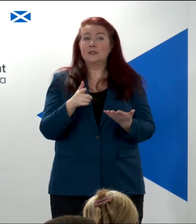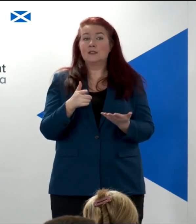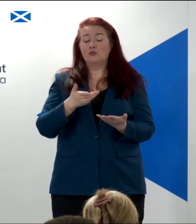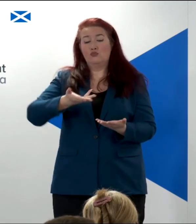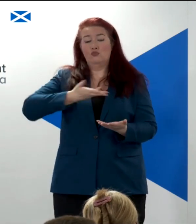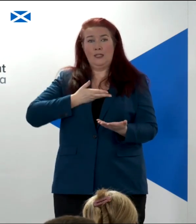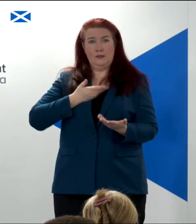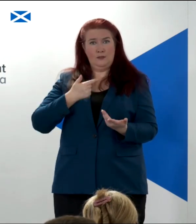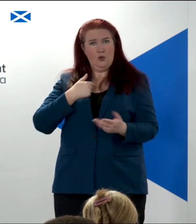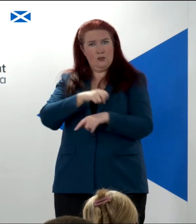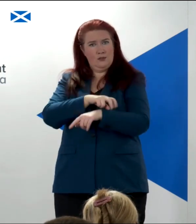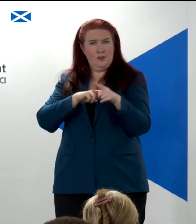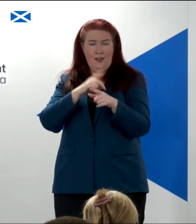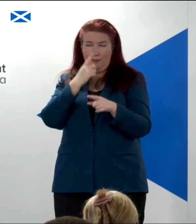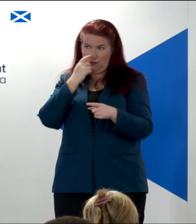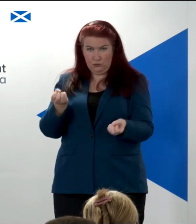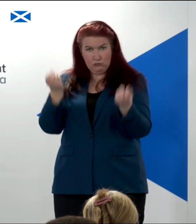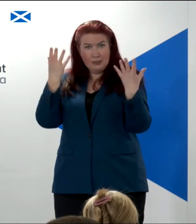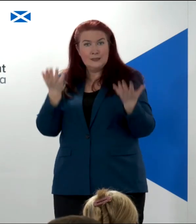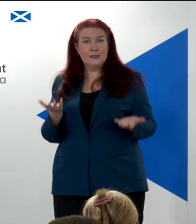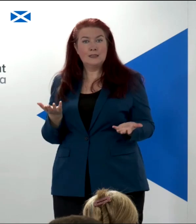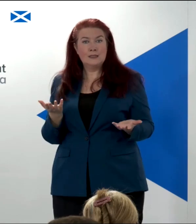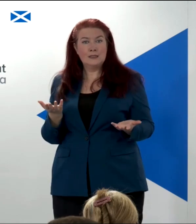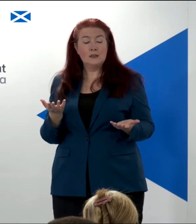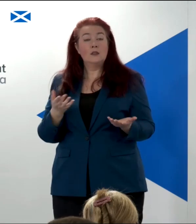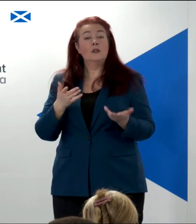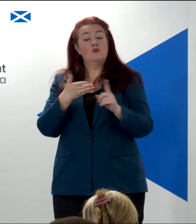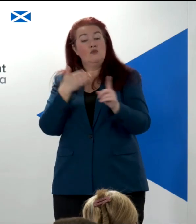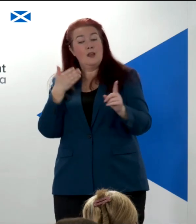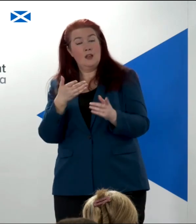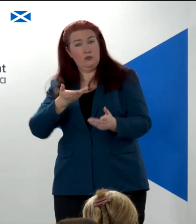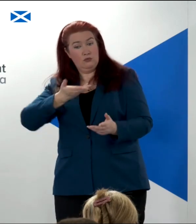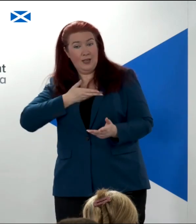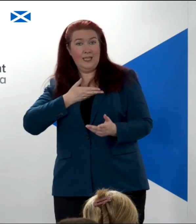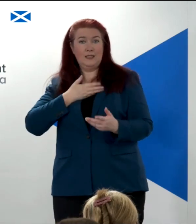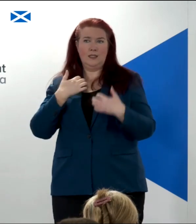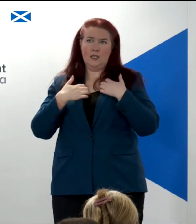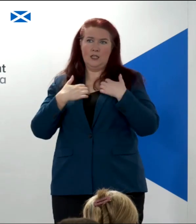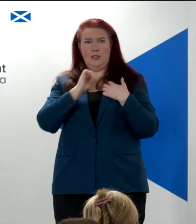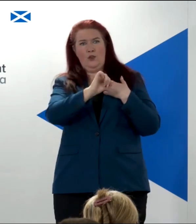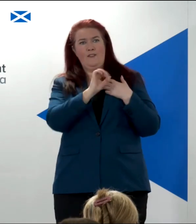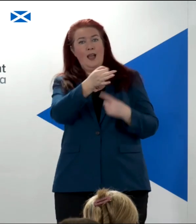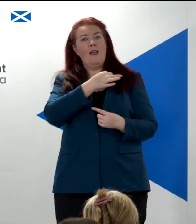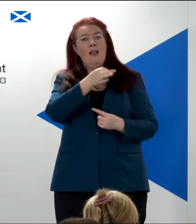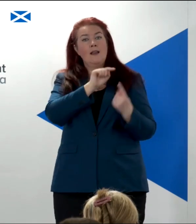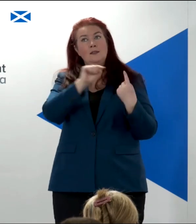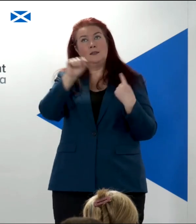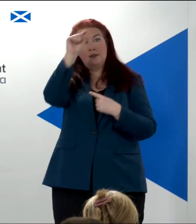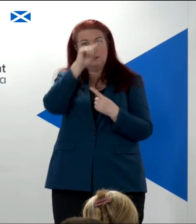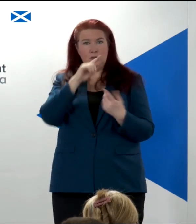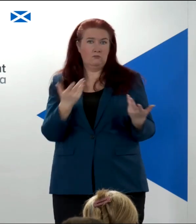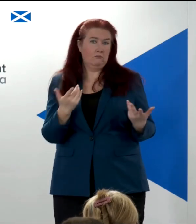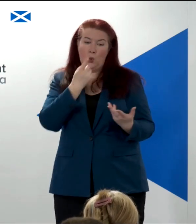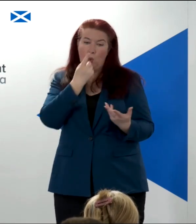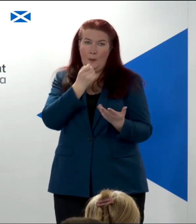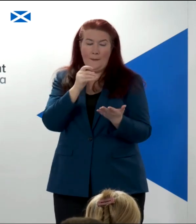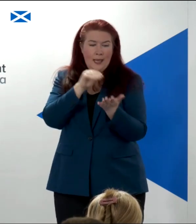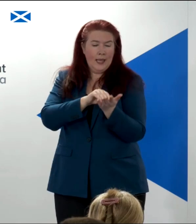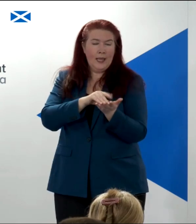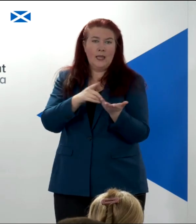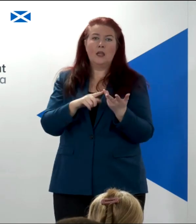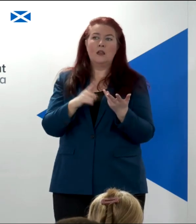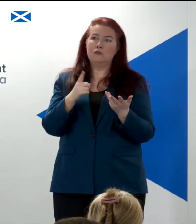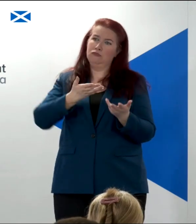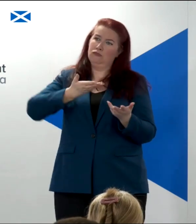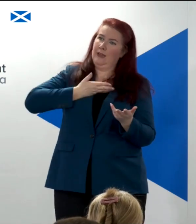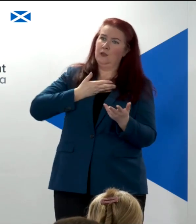industrial action, or recognise the rights and interests of our island communities, or contain provisions on the right